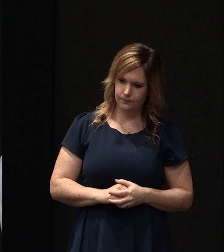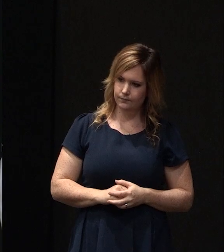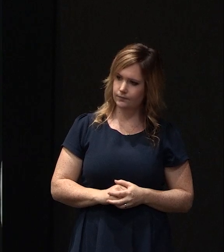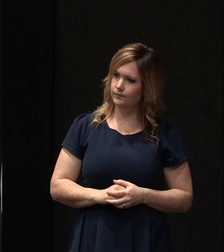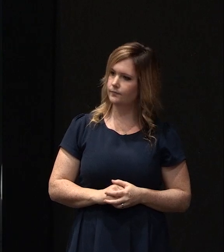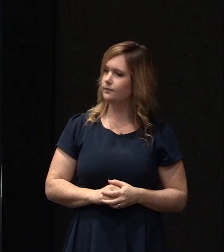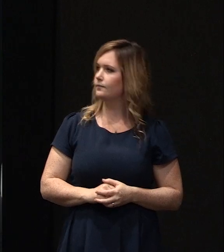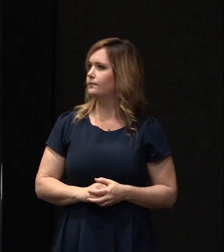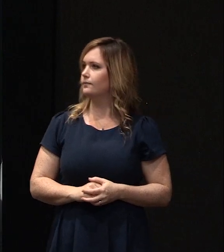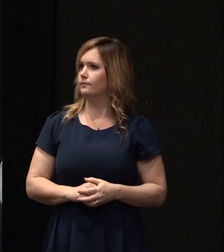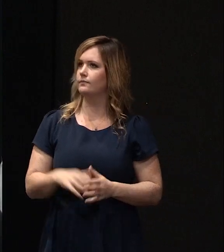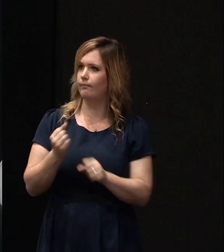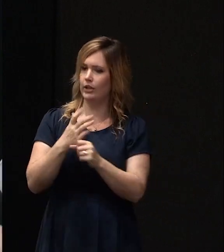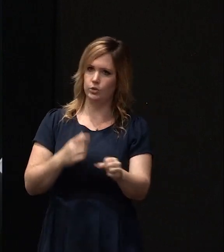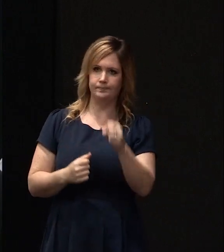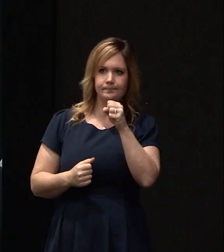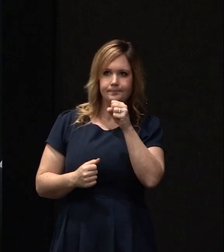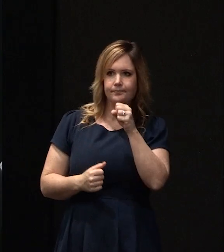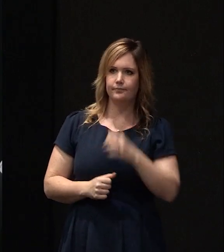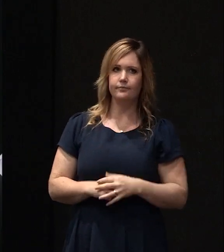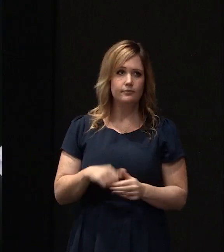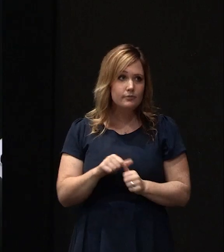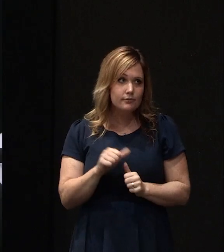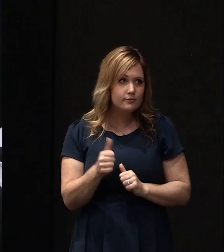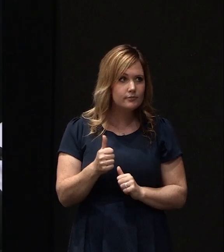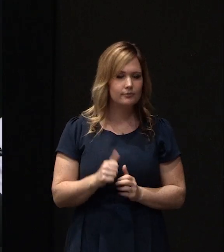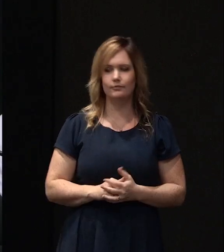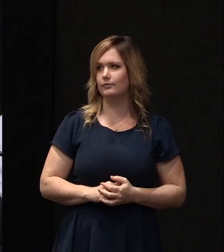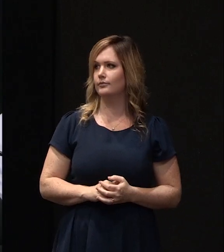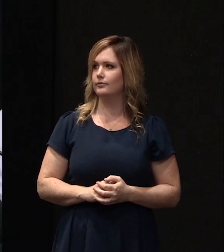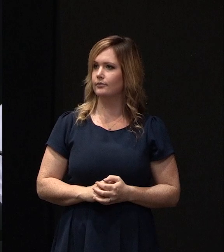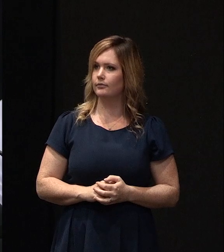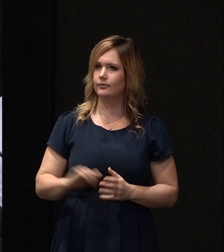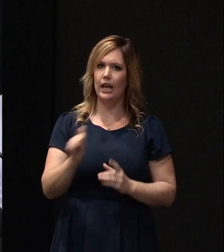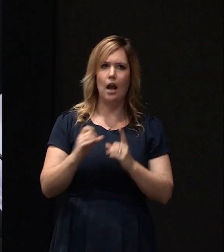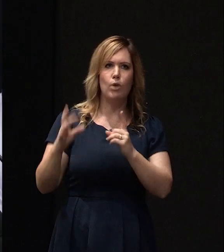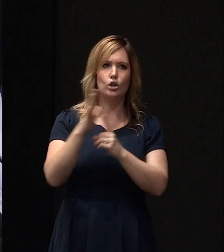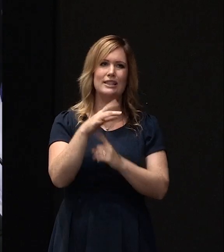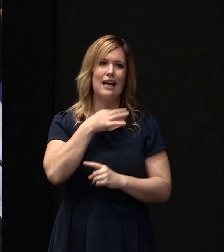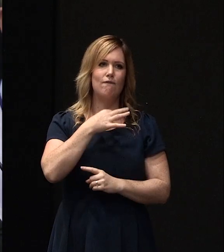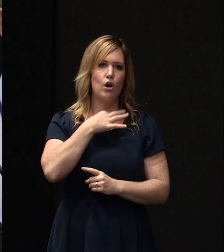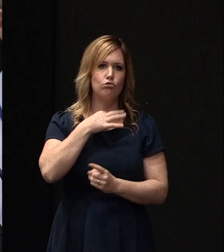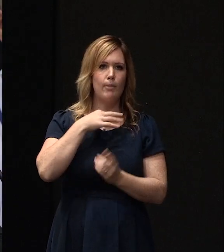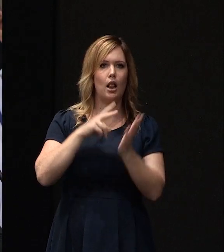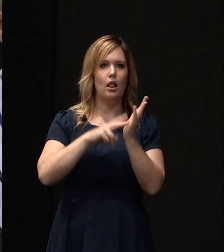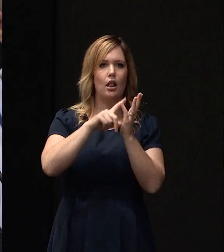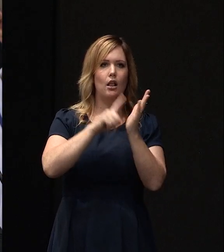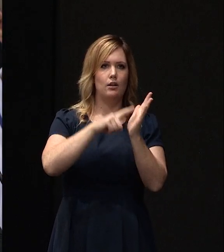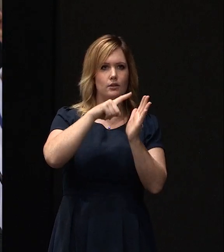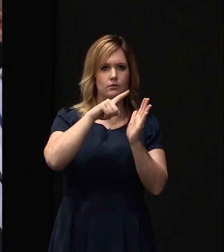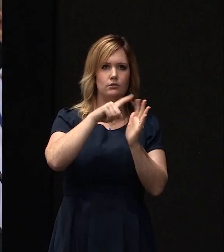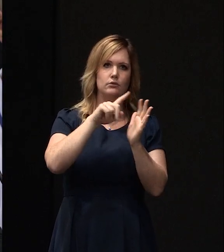is vulnerable customers. So we currently run a vulnerability